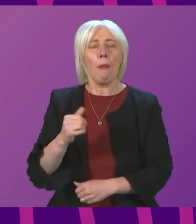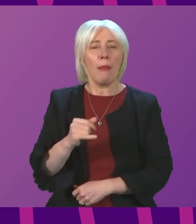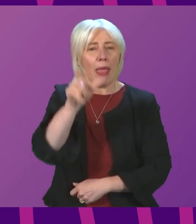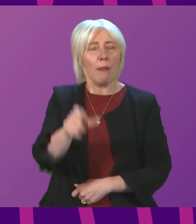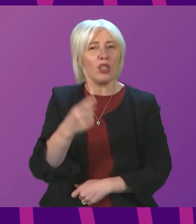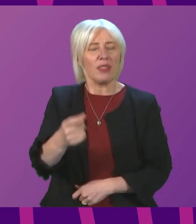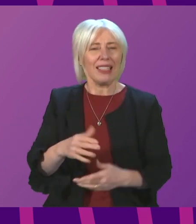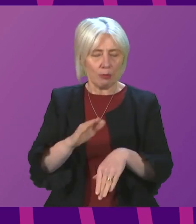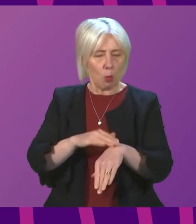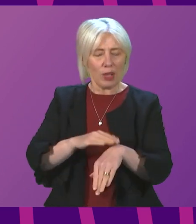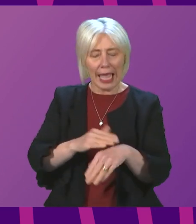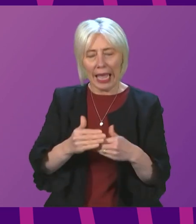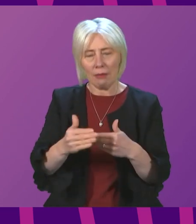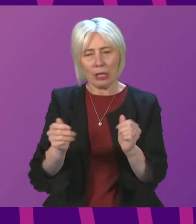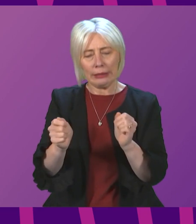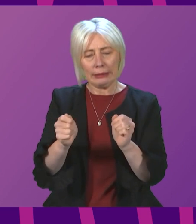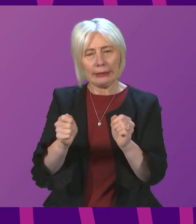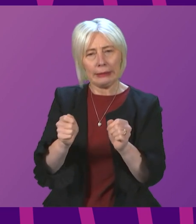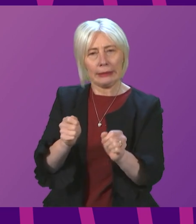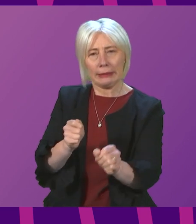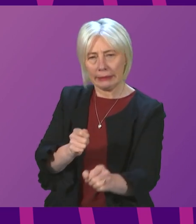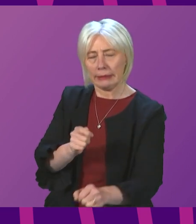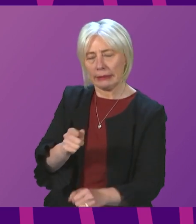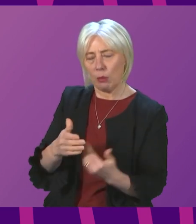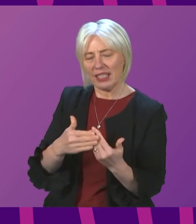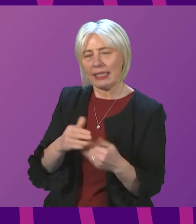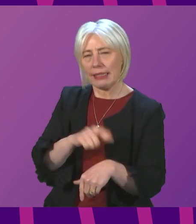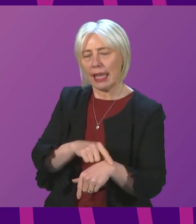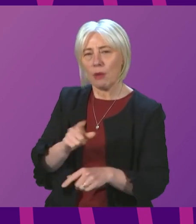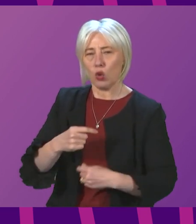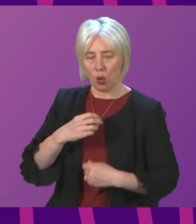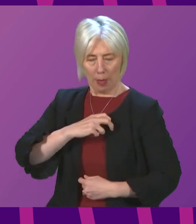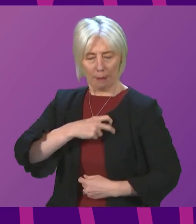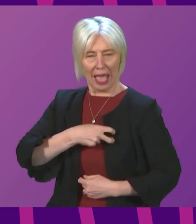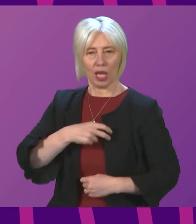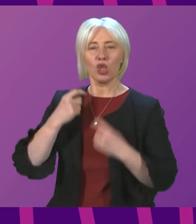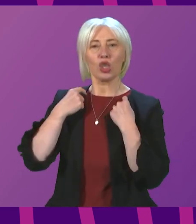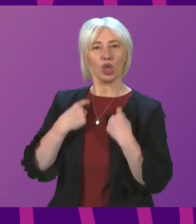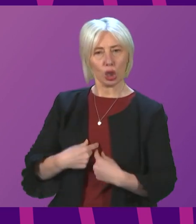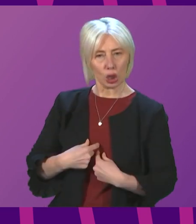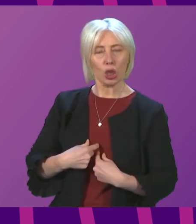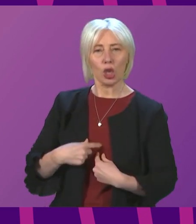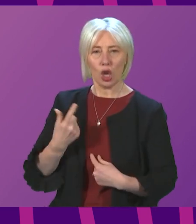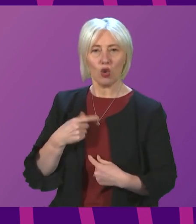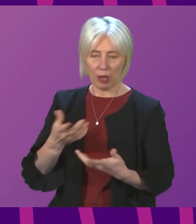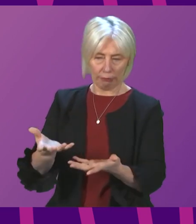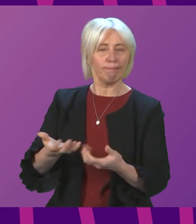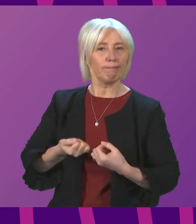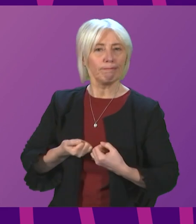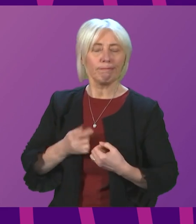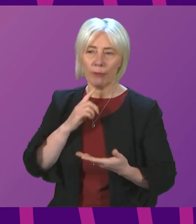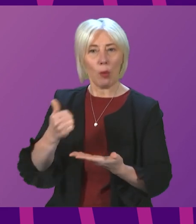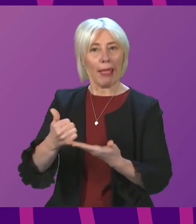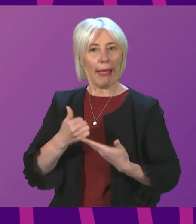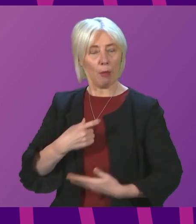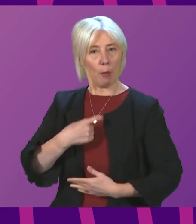a bit more time to adjust to the transition. So these badges, lanyards can be acquired and they will help people in that